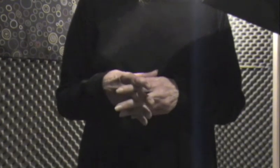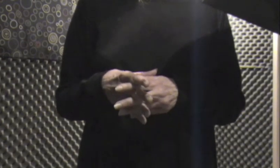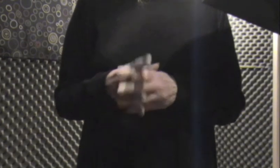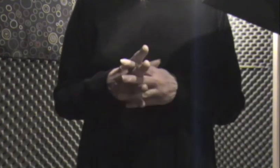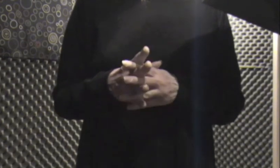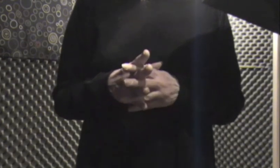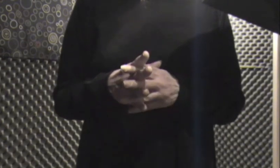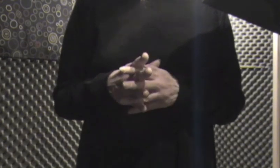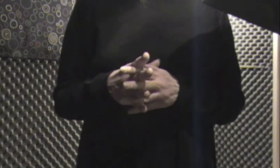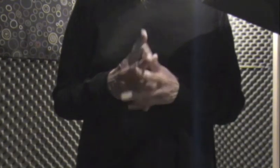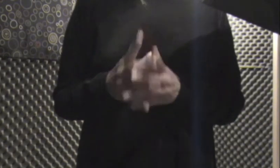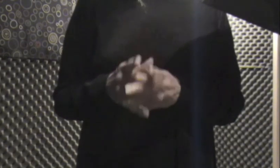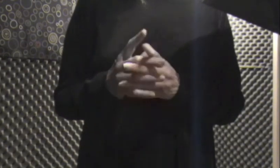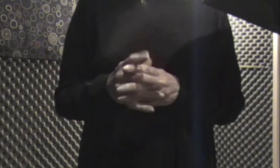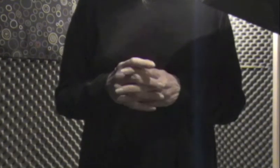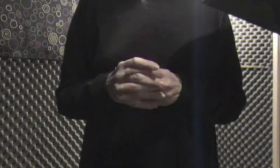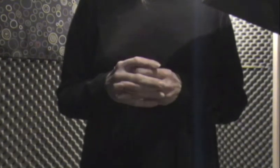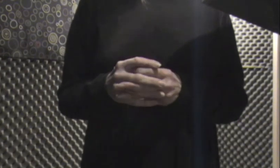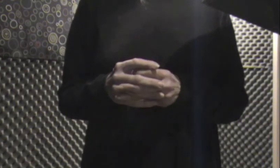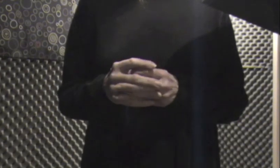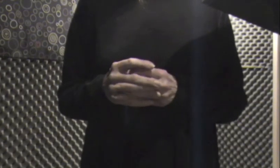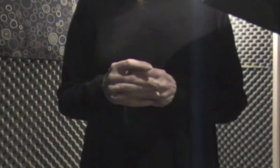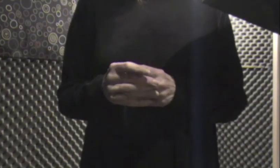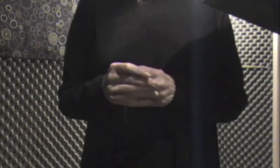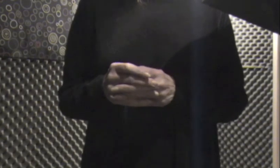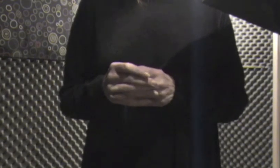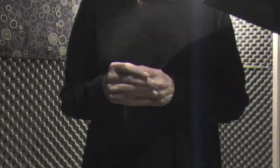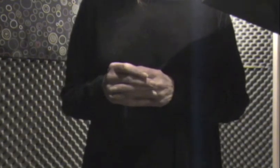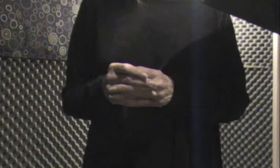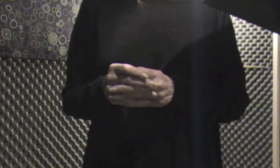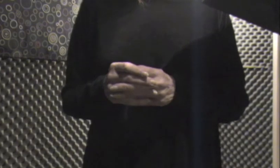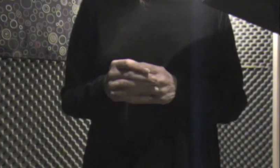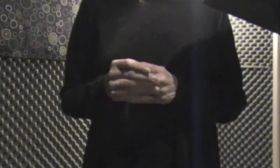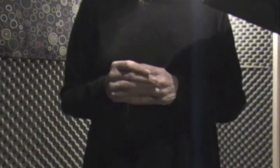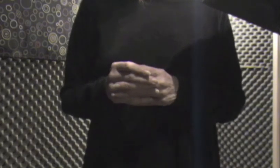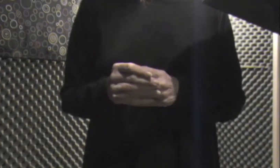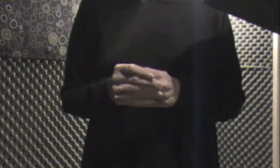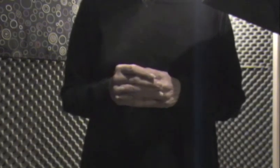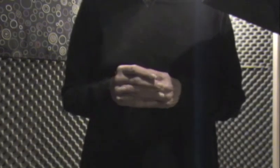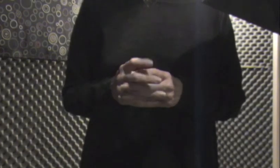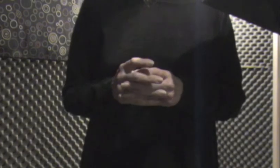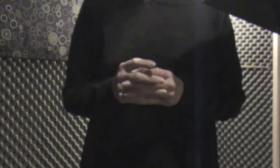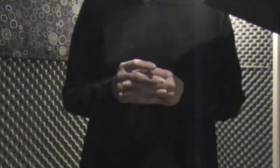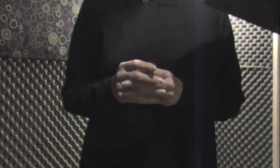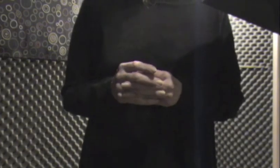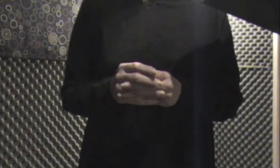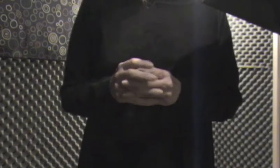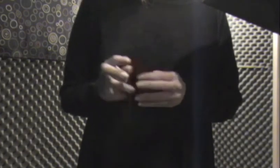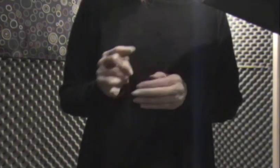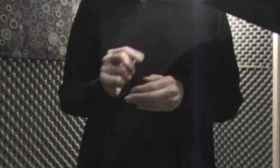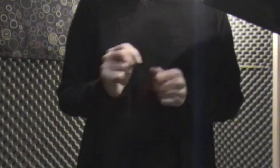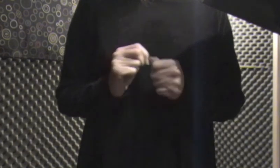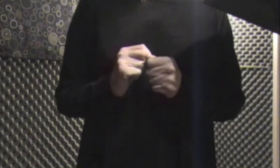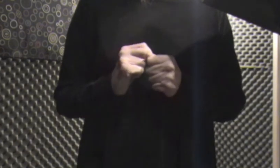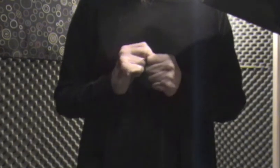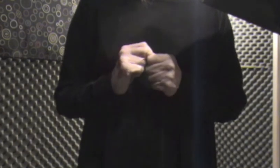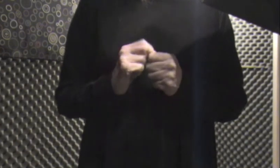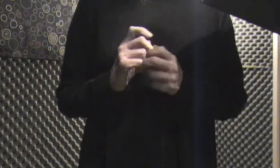She bit her lip Just where I wanted to nip That juicy redness Her downcast gaze was sly Coy And